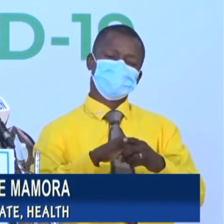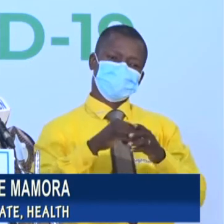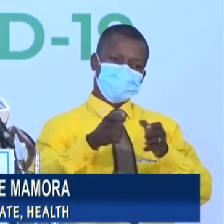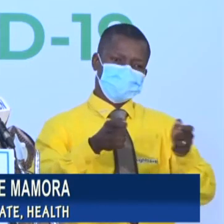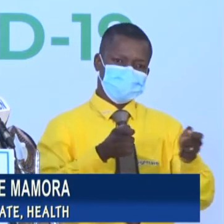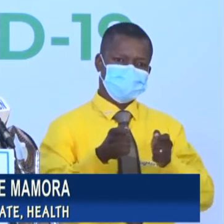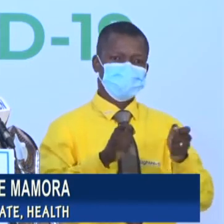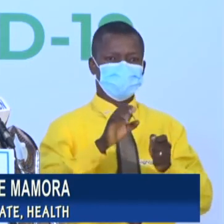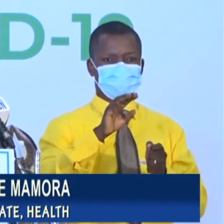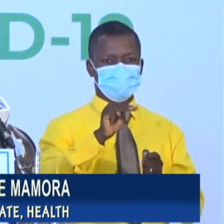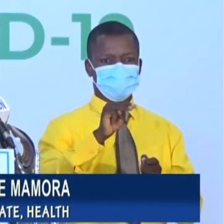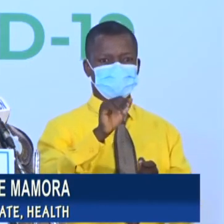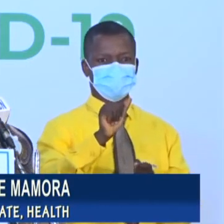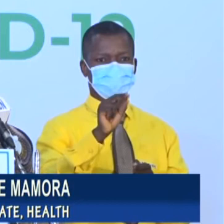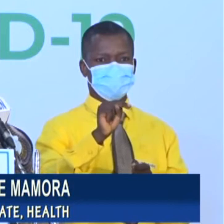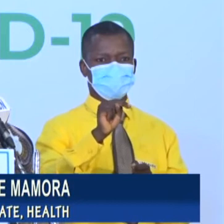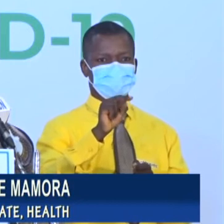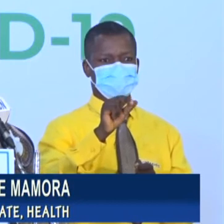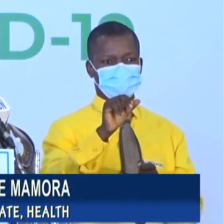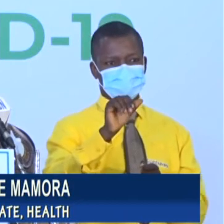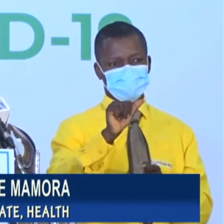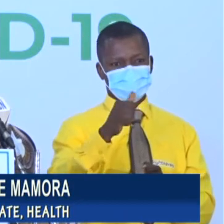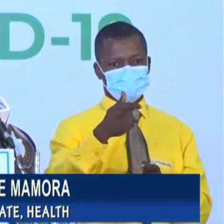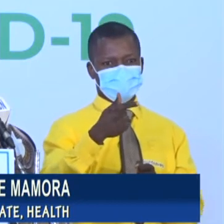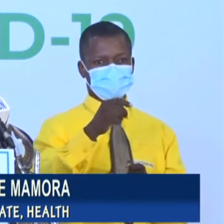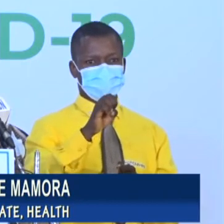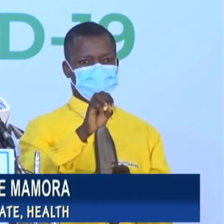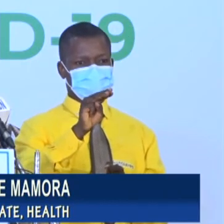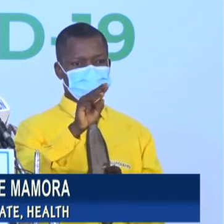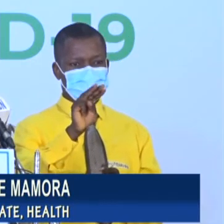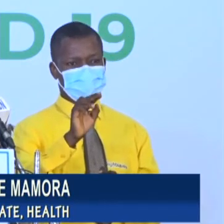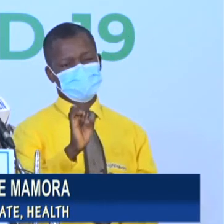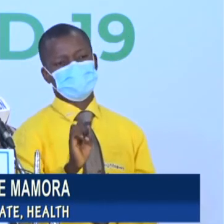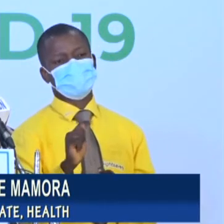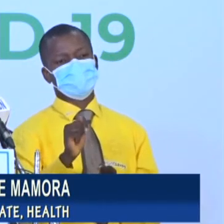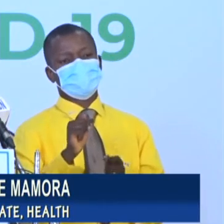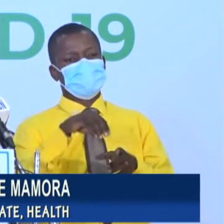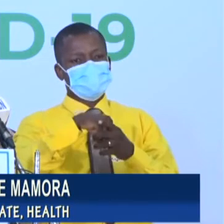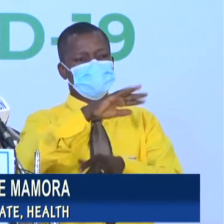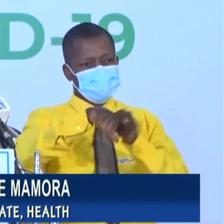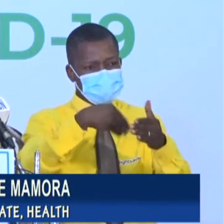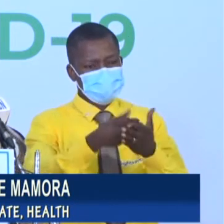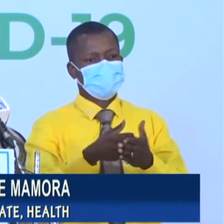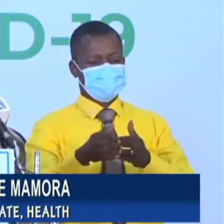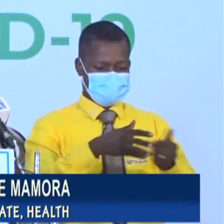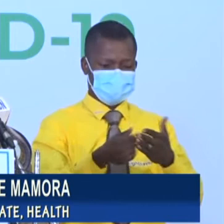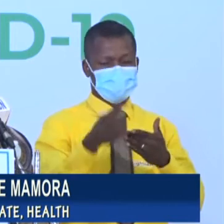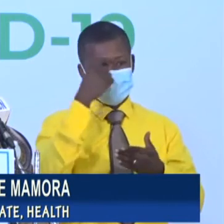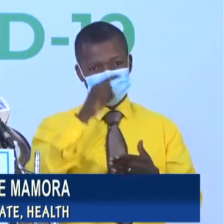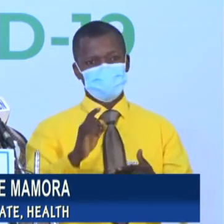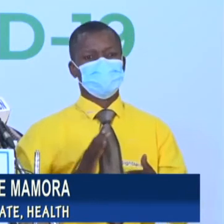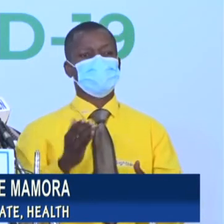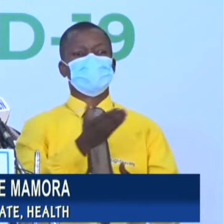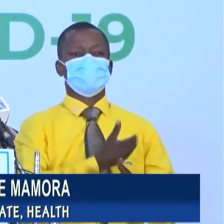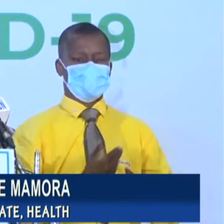capacity and ensure availability of equipment and medical consumables for our